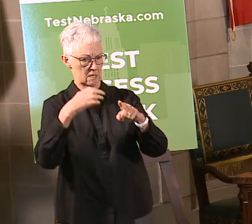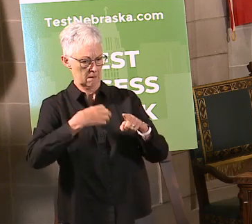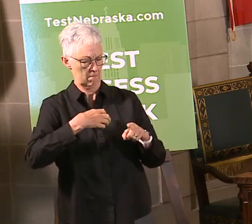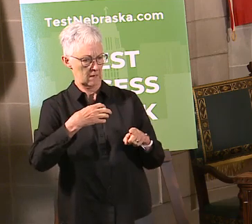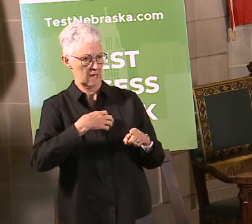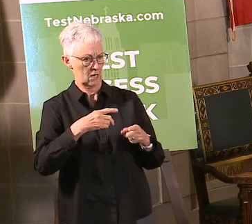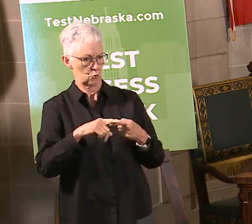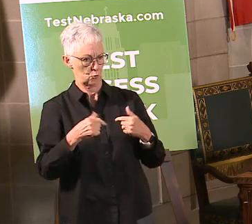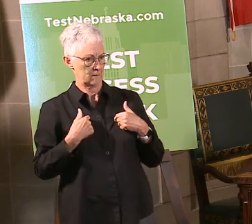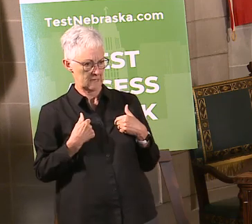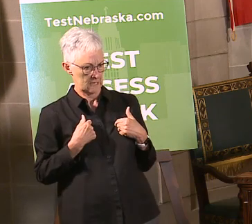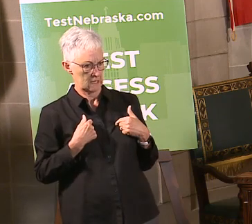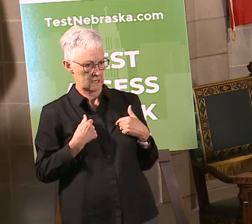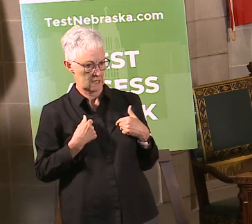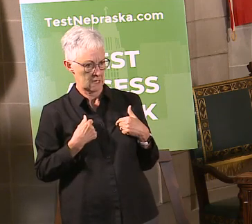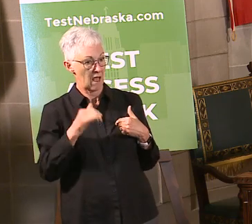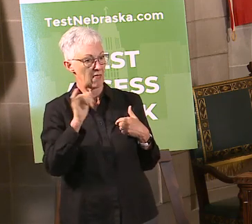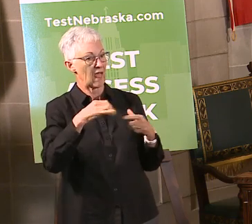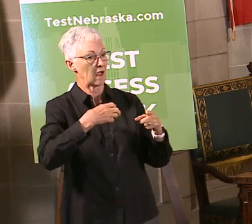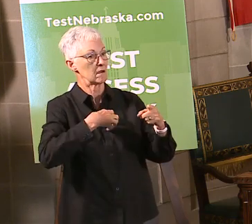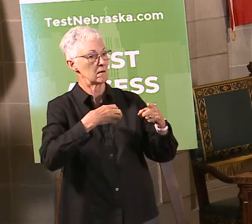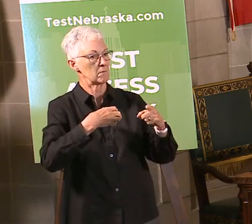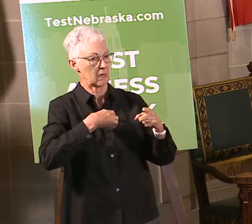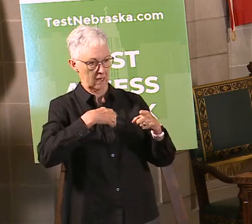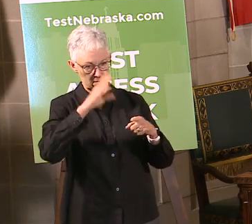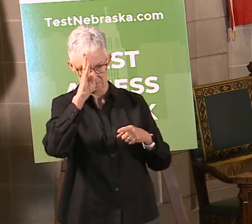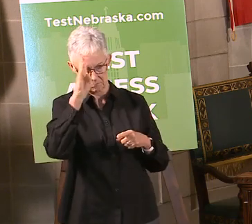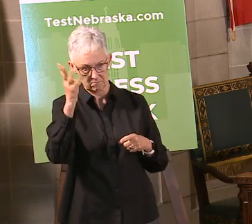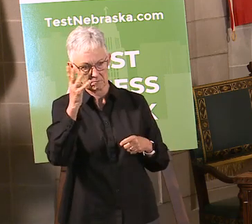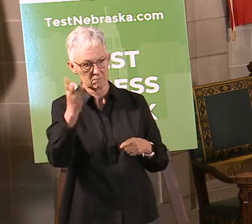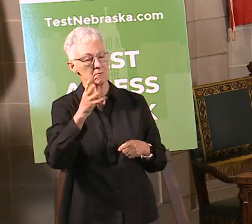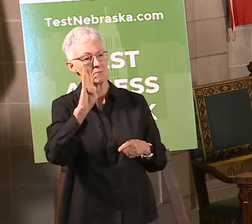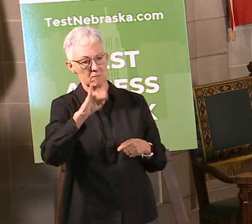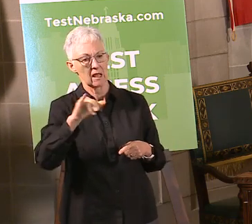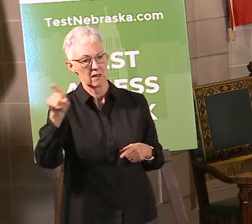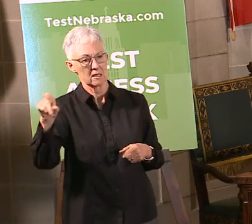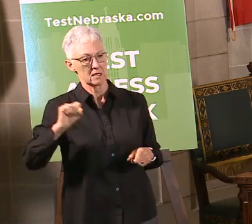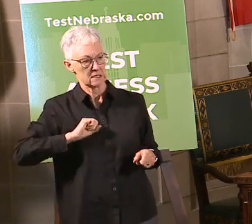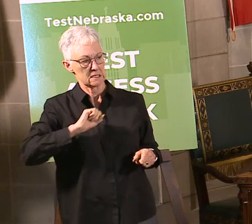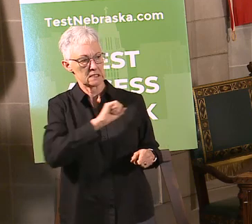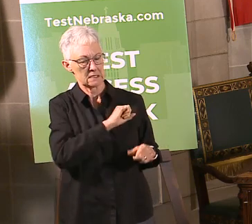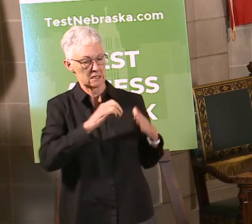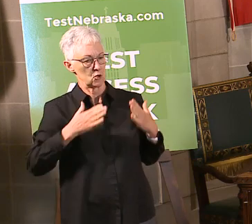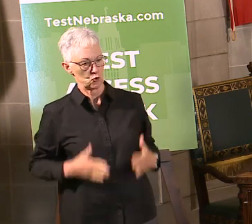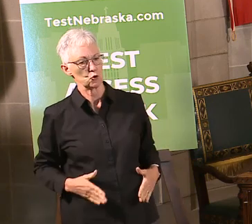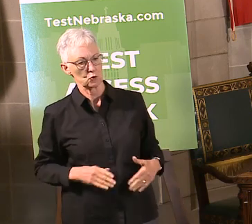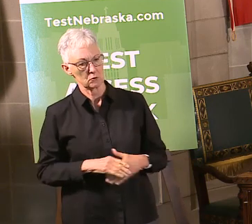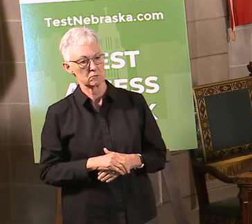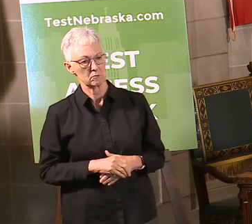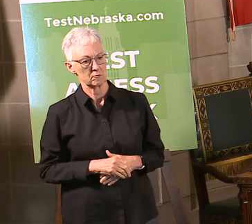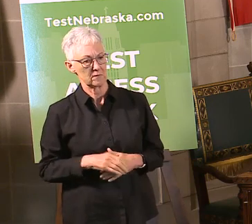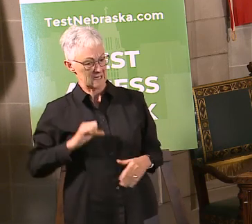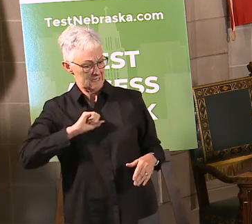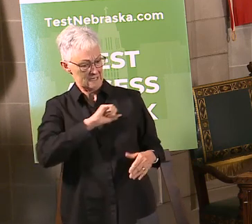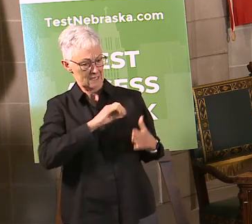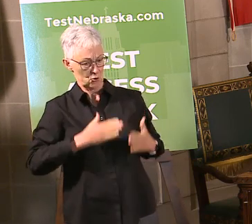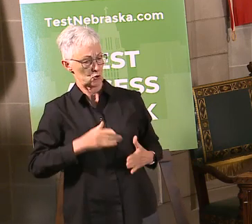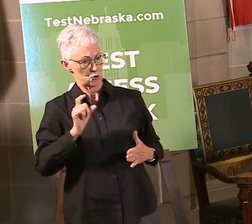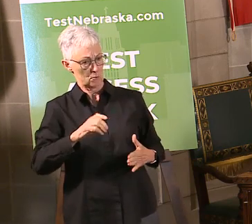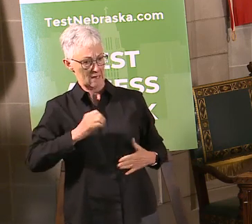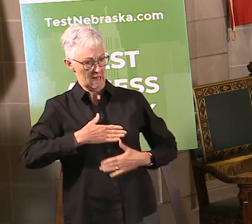complaint being manufactured by those senators. So we are doing more testing. The senators should be happy we're doing more testing,